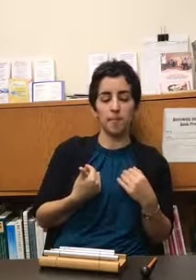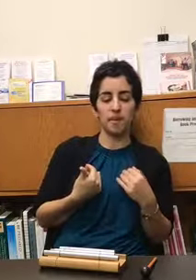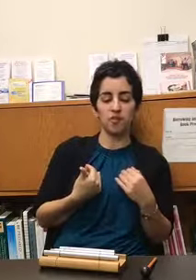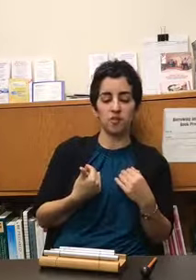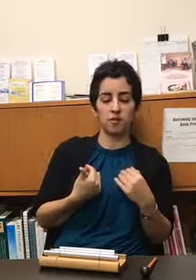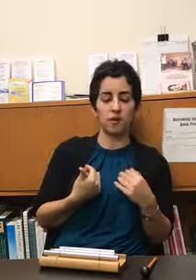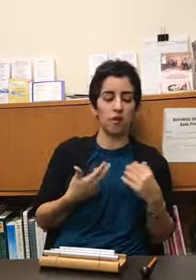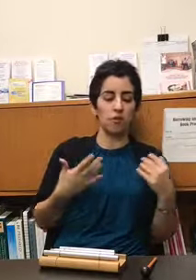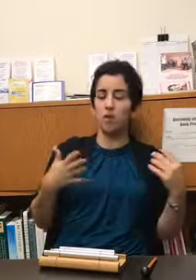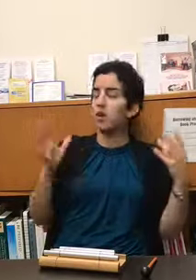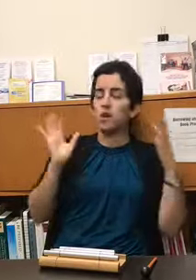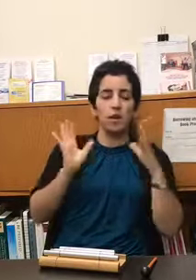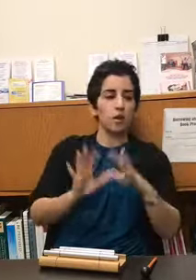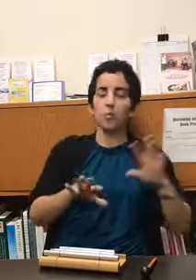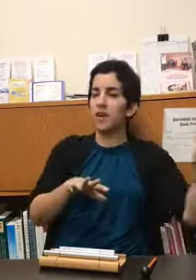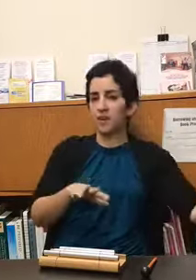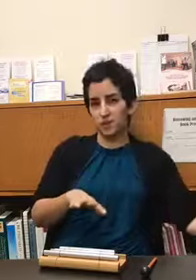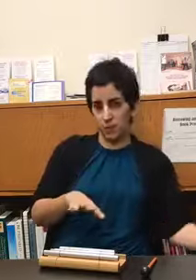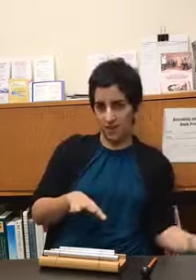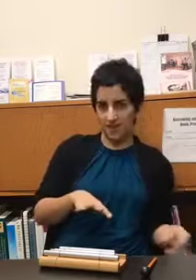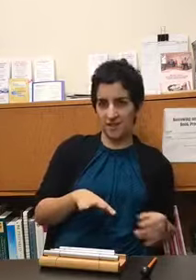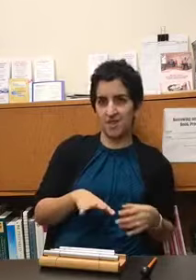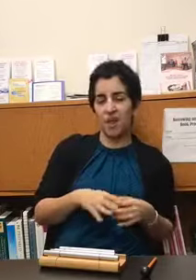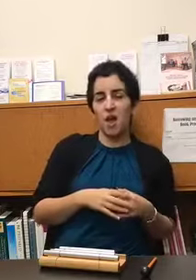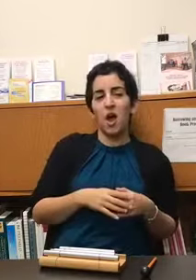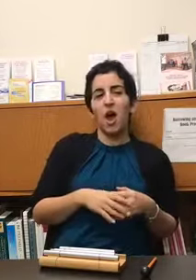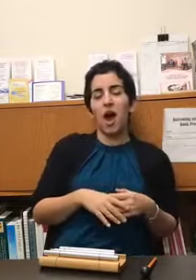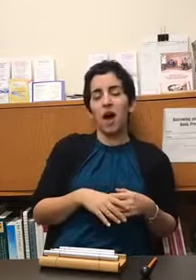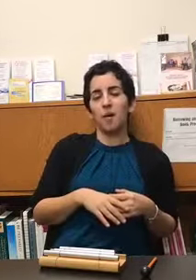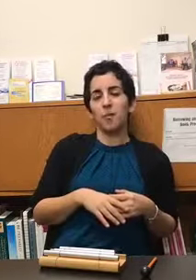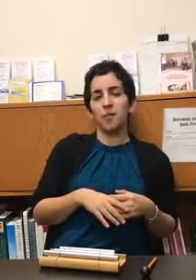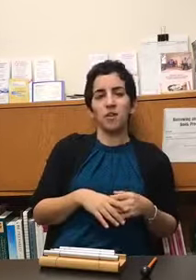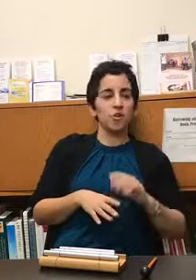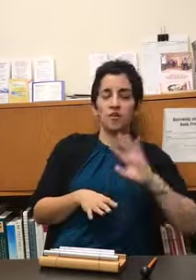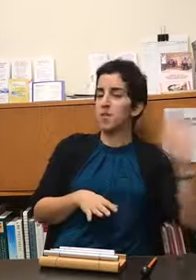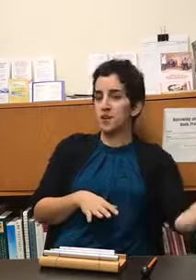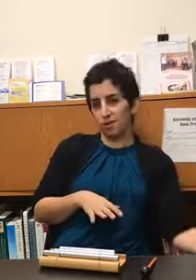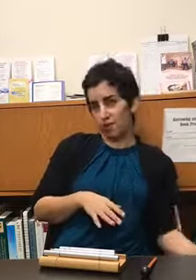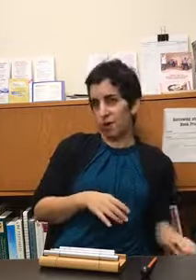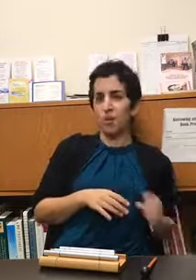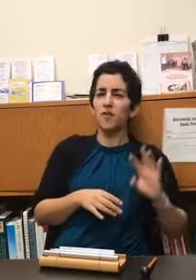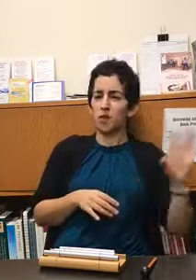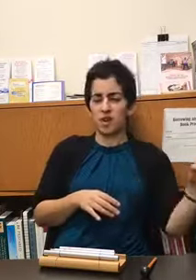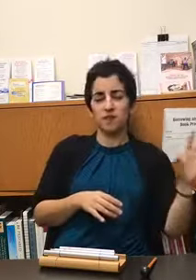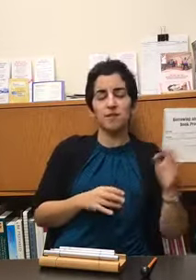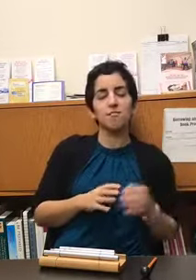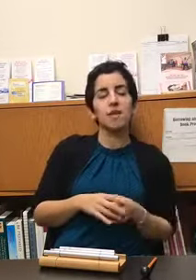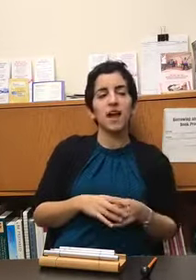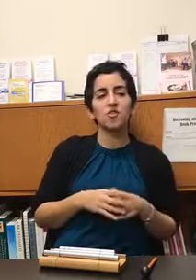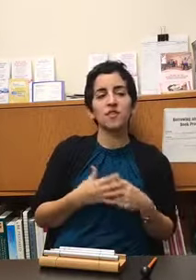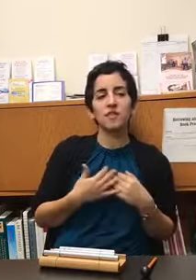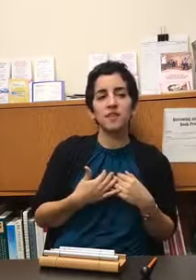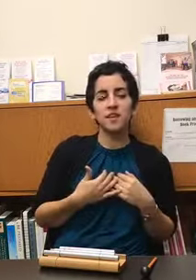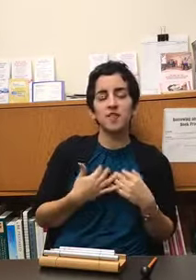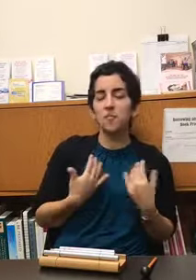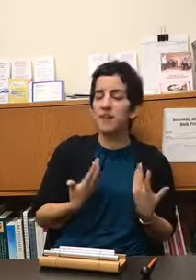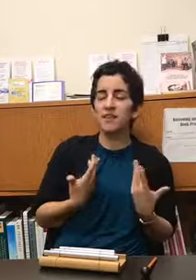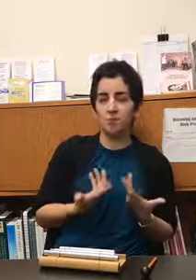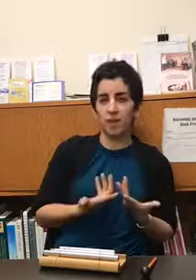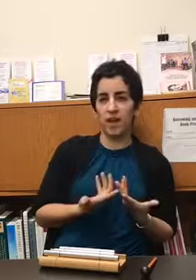messages of you know playing is for kids um you know you have to be an adult now whatever it is and so this idea of messy play